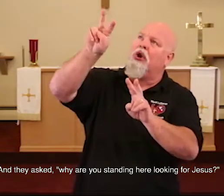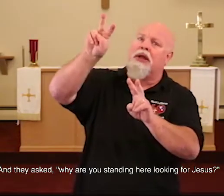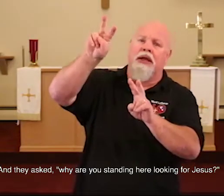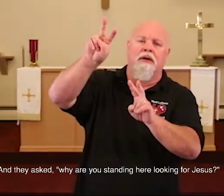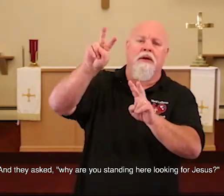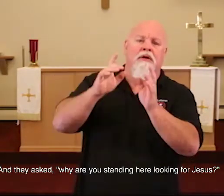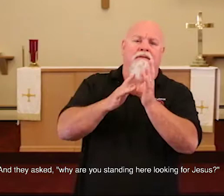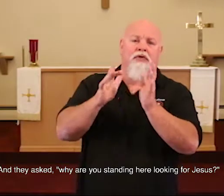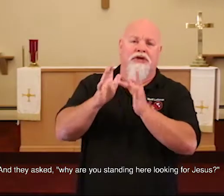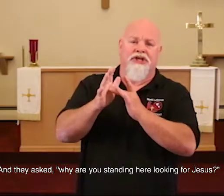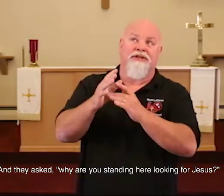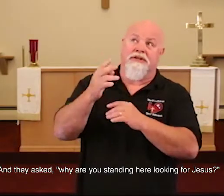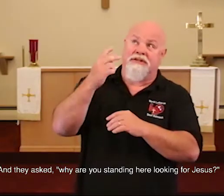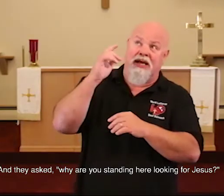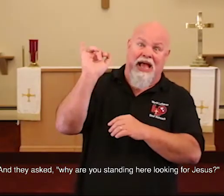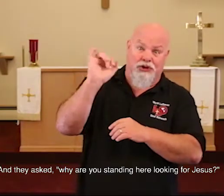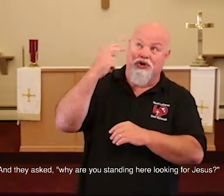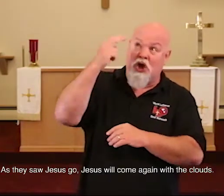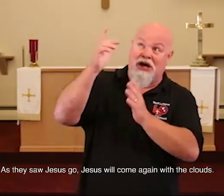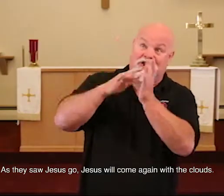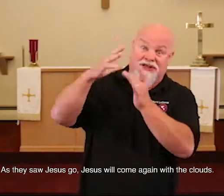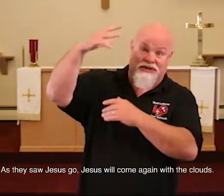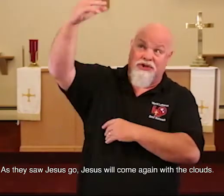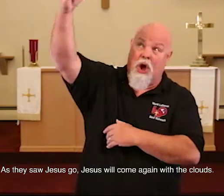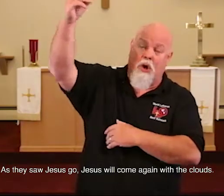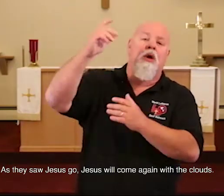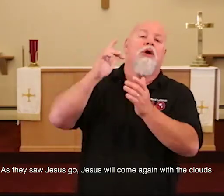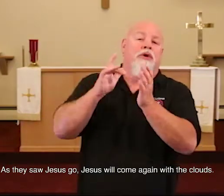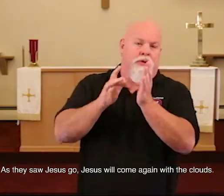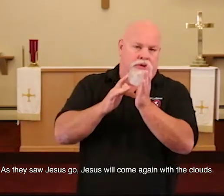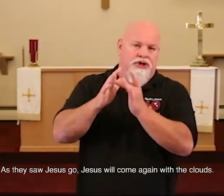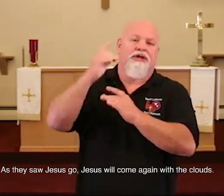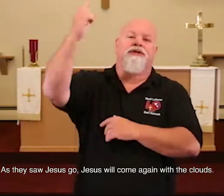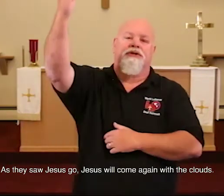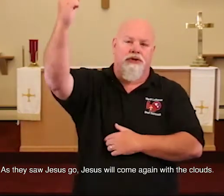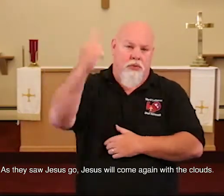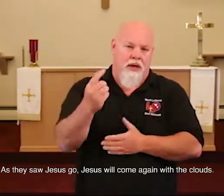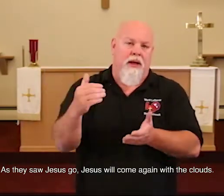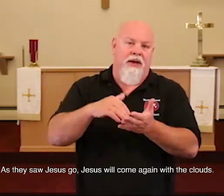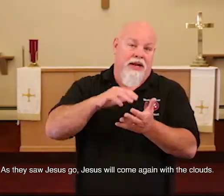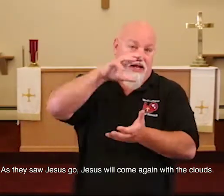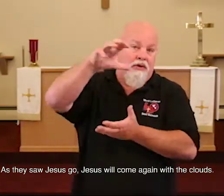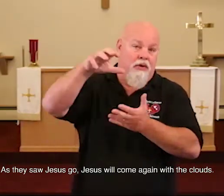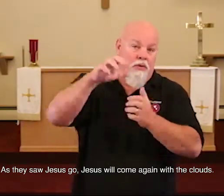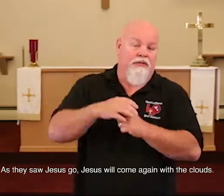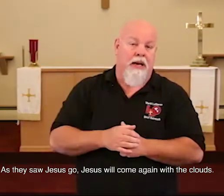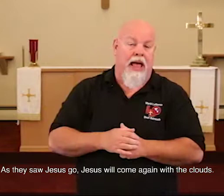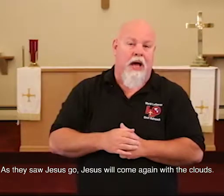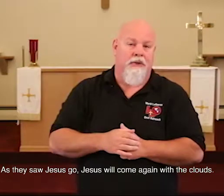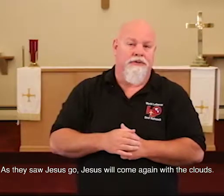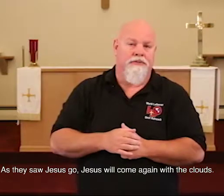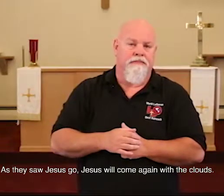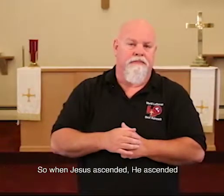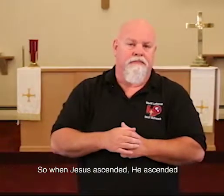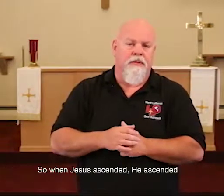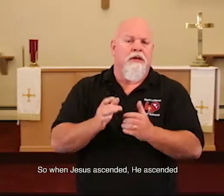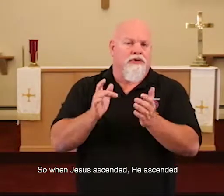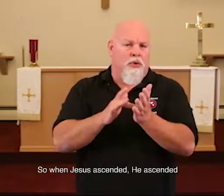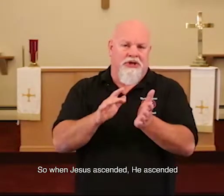looking for Jesus? As you saw Jesus go, Jesus will come again with the clouds. So when